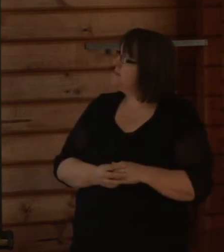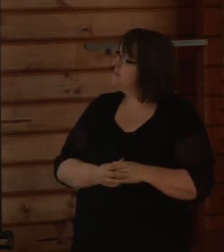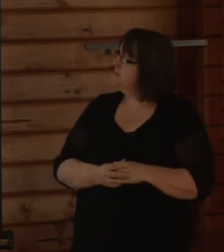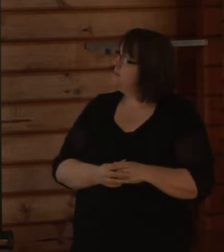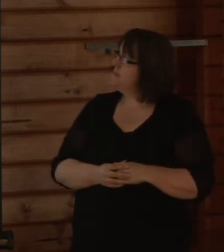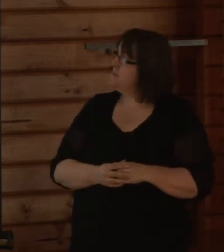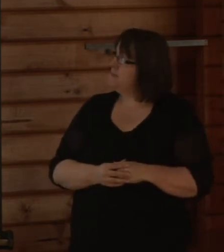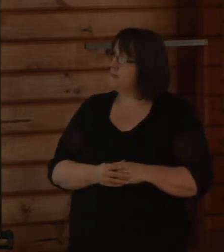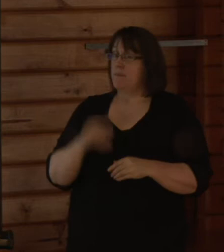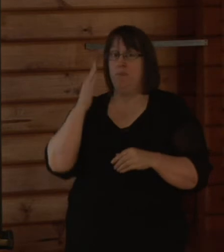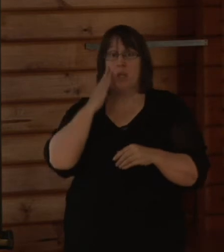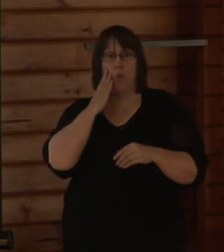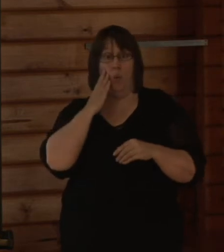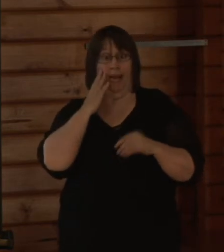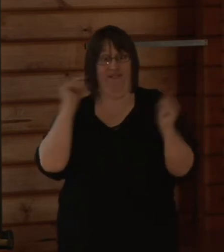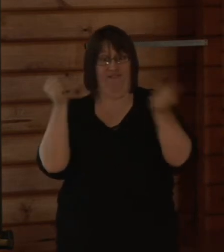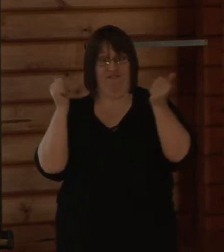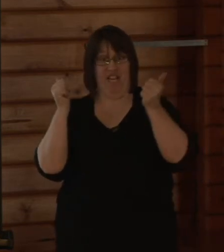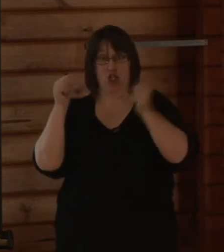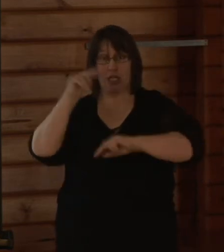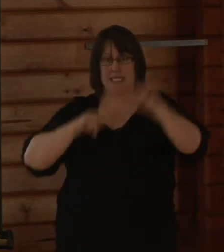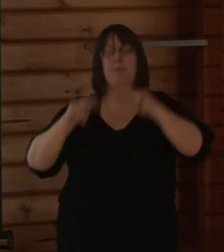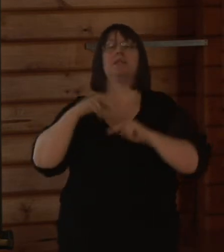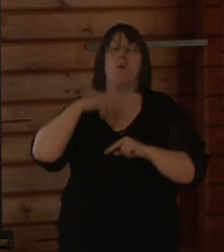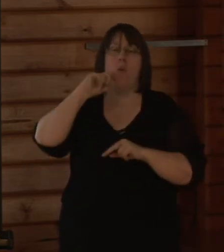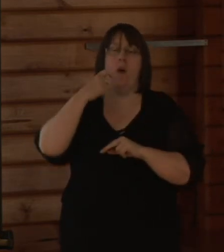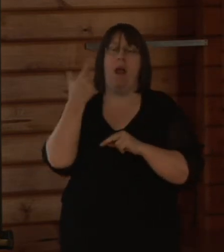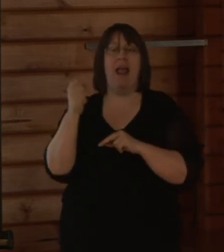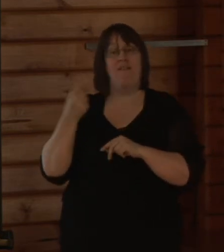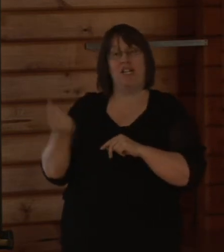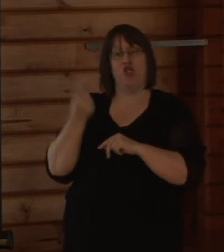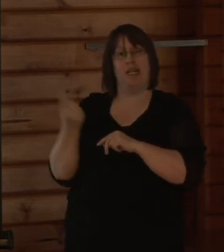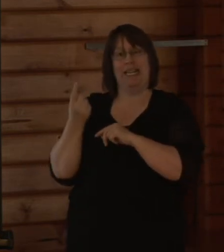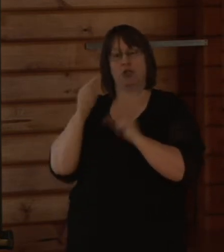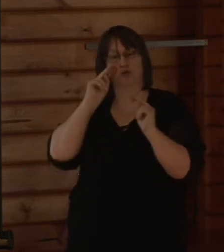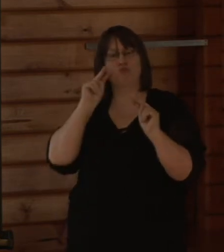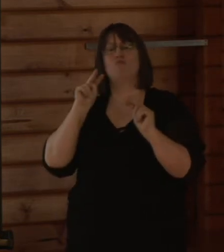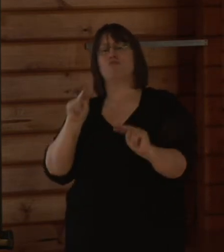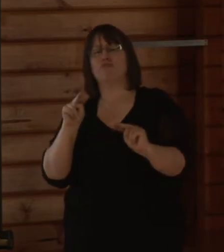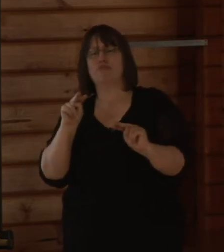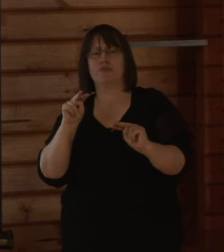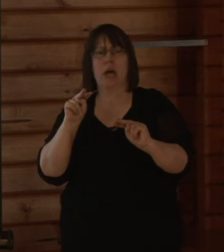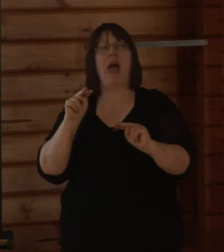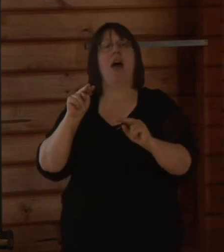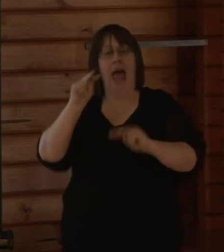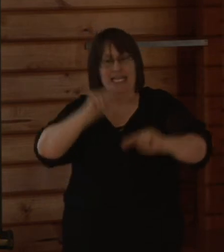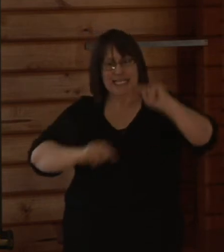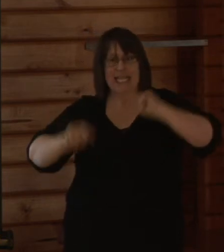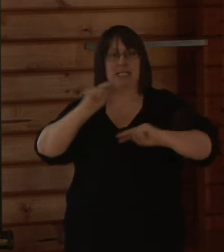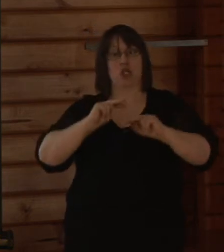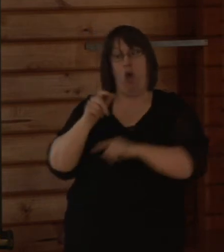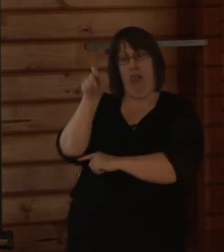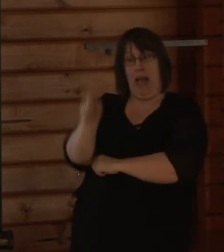Once we've done that assessment, we undertake engineering review. At the end of the assessment, customers